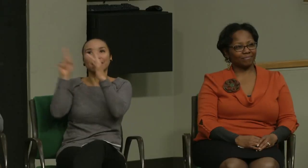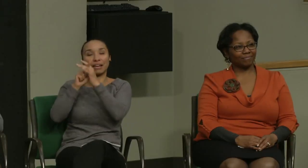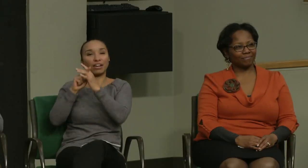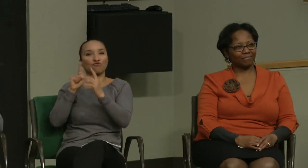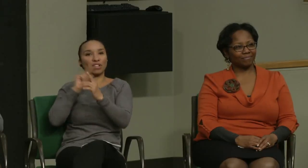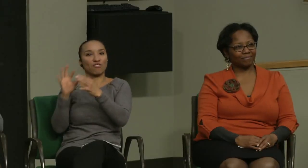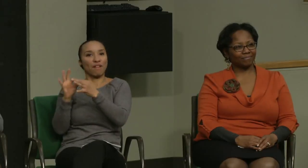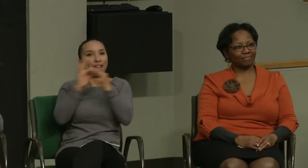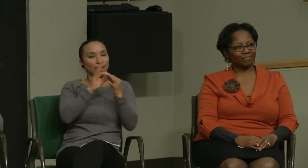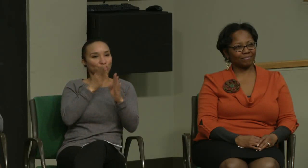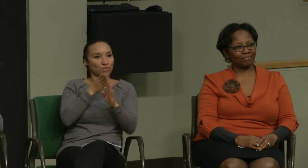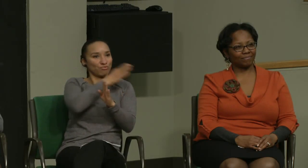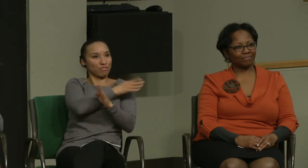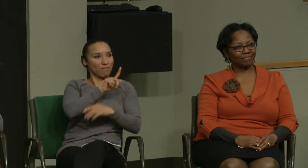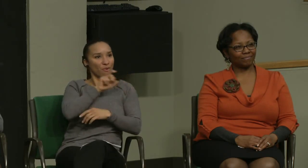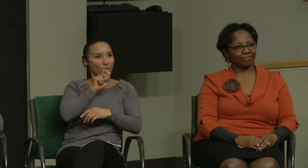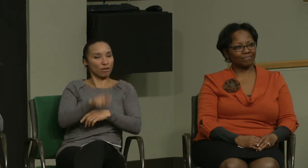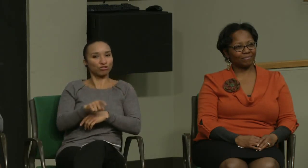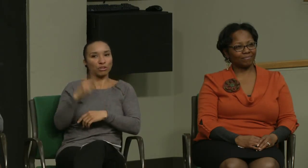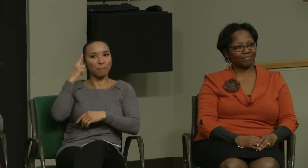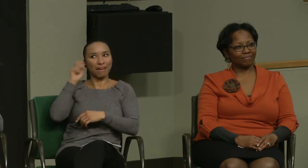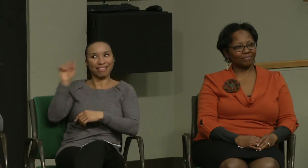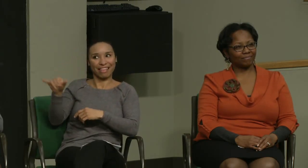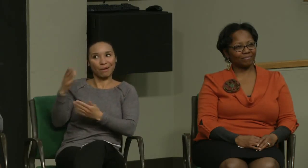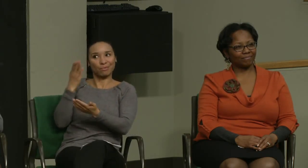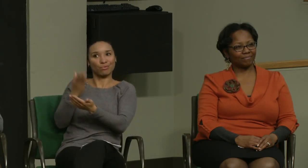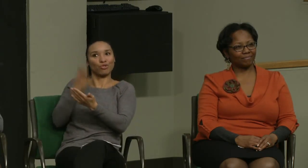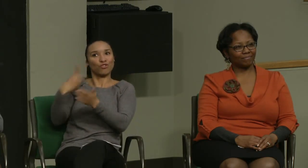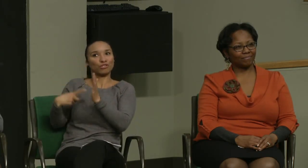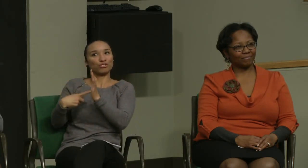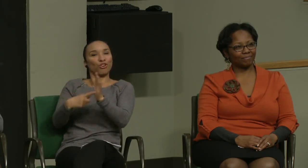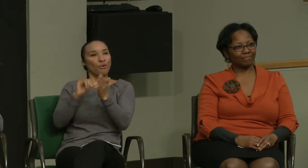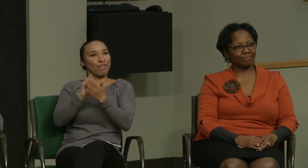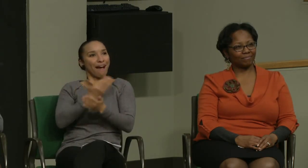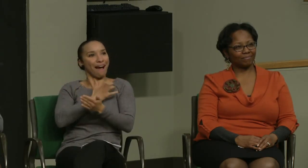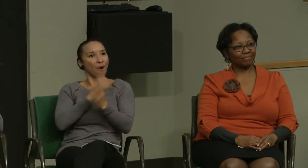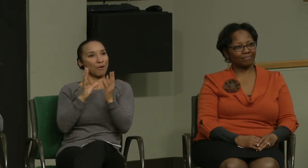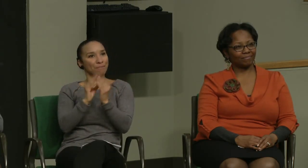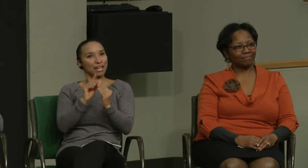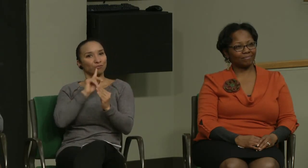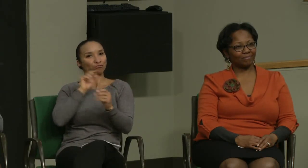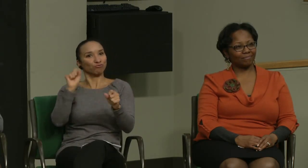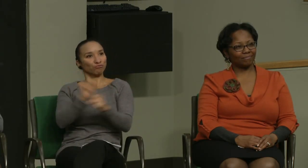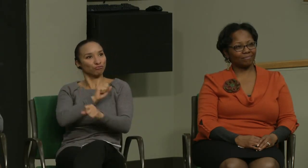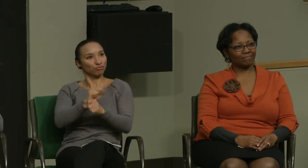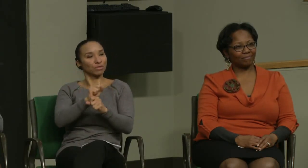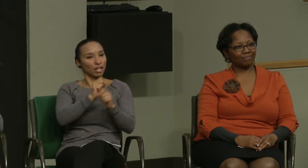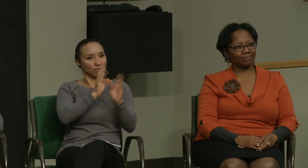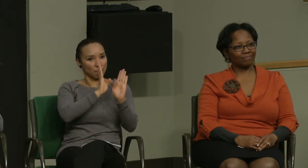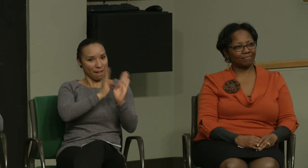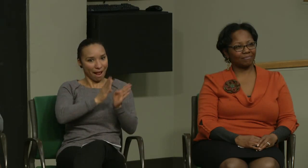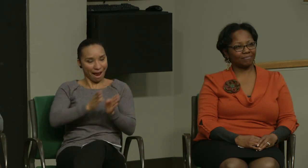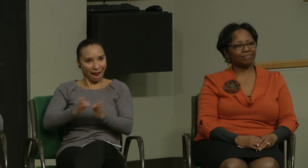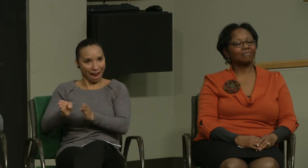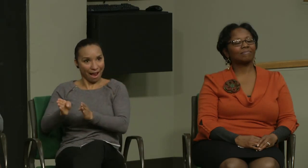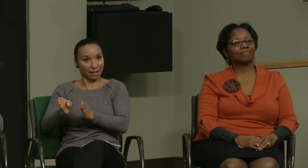that comment that Falami made just reminded me of a previous question was that it showed that our